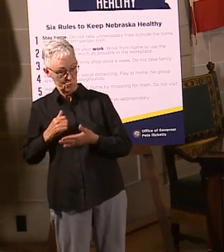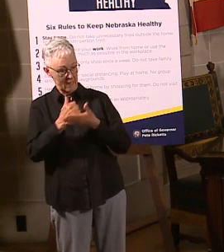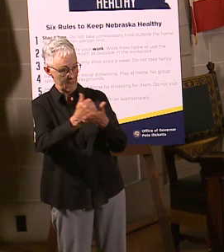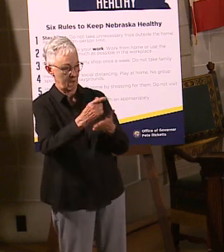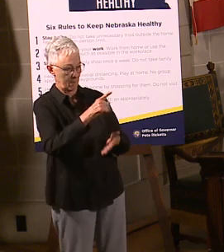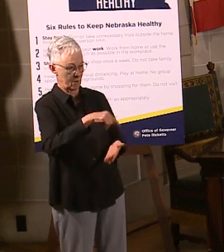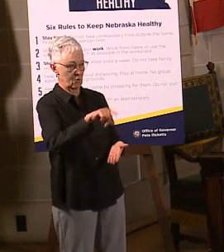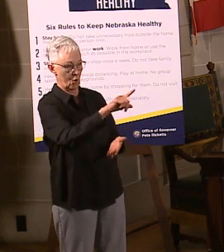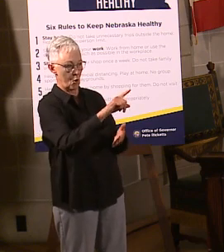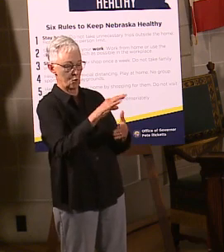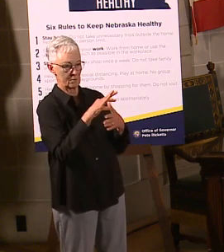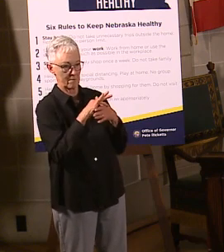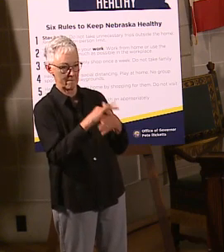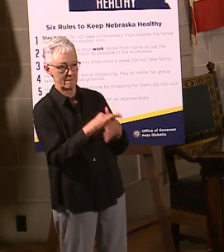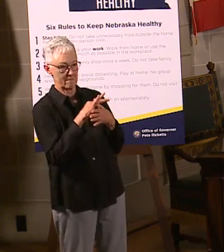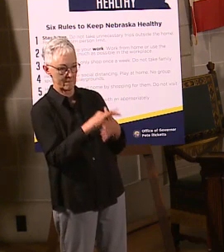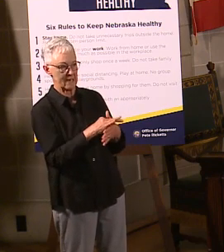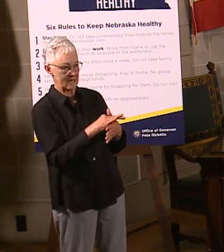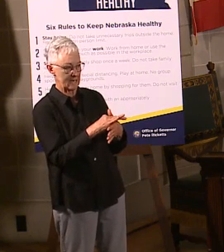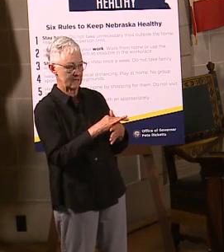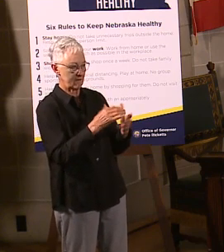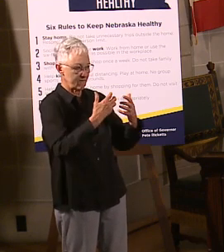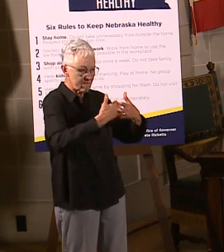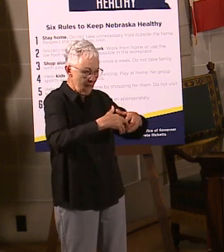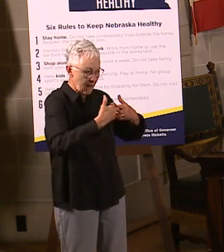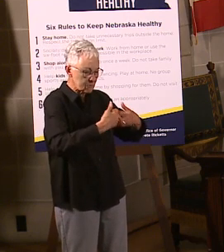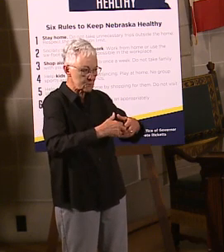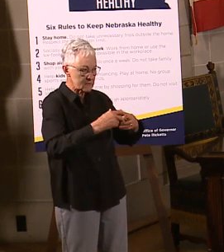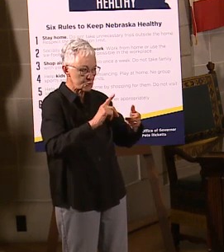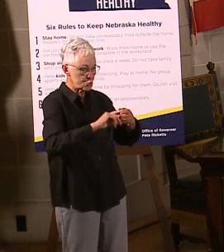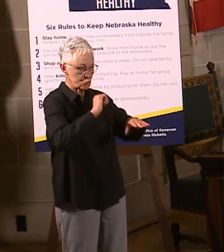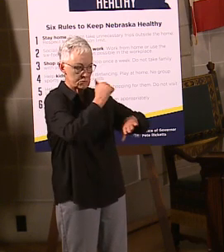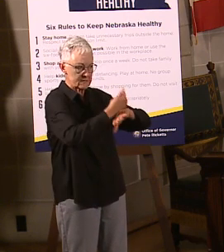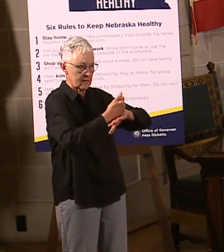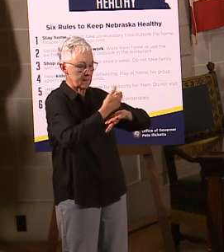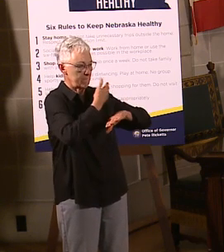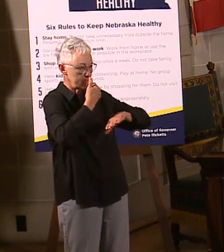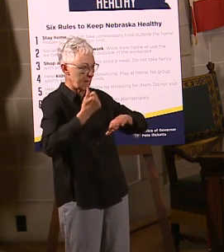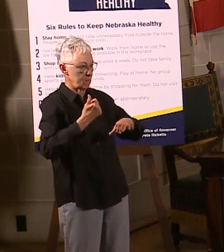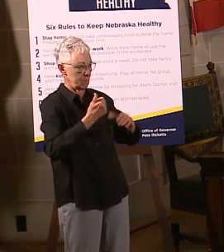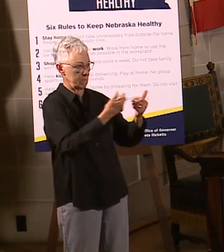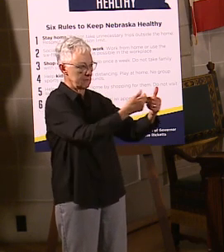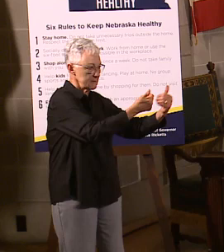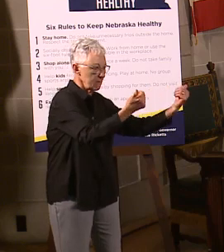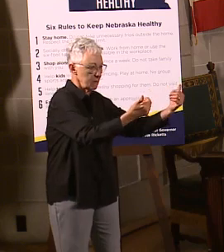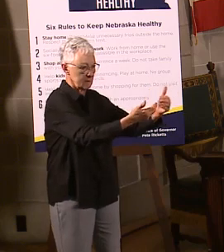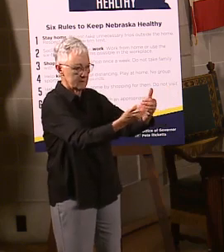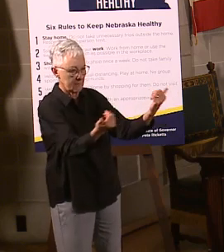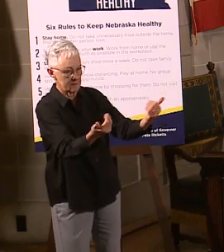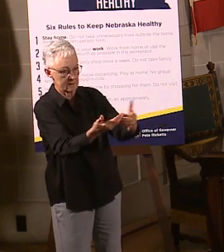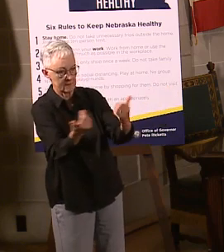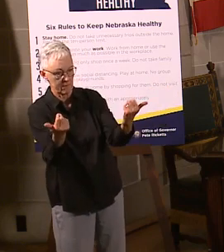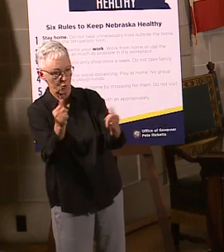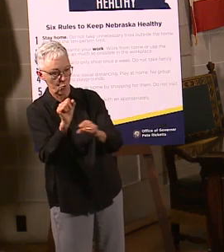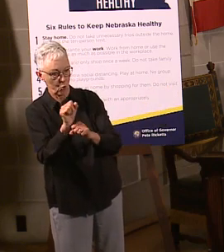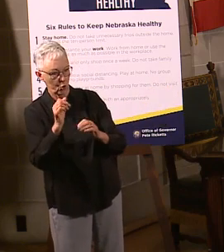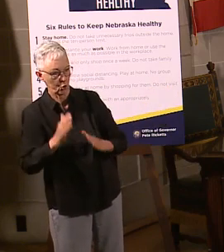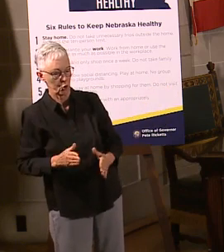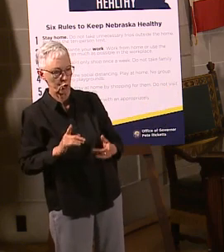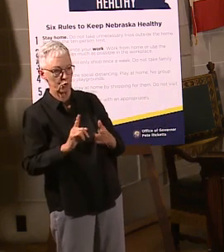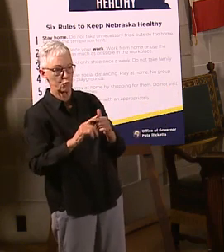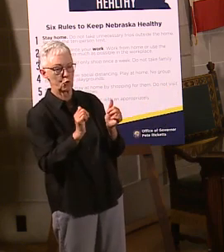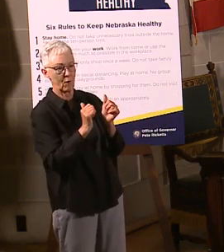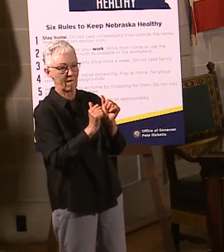institute social distancing so that we didn't have these kinds of outbreaks? I mean,